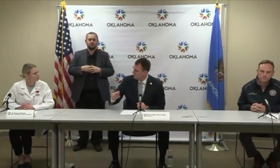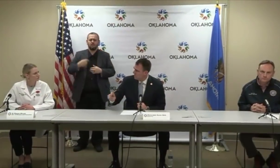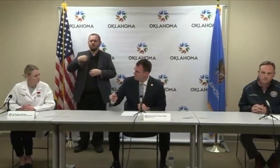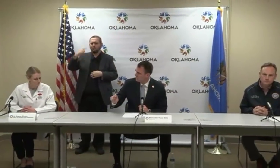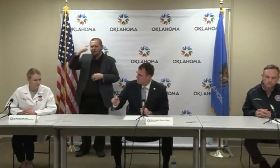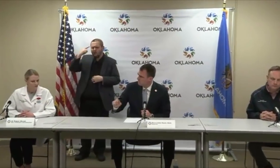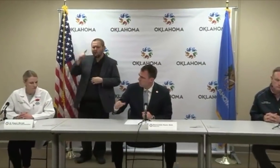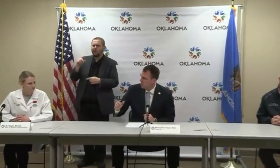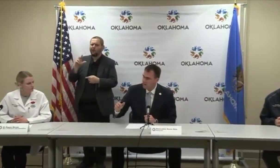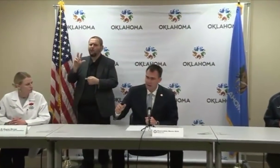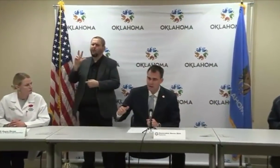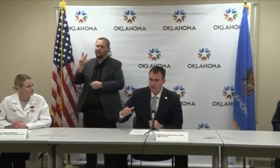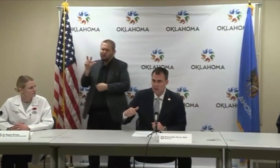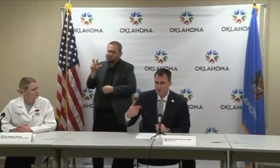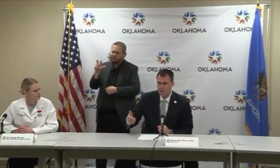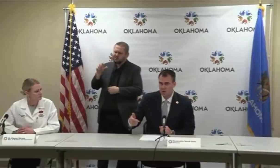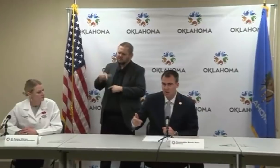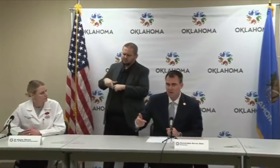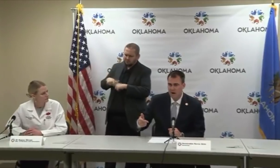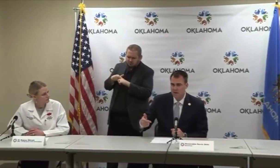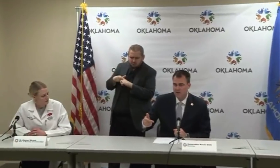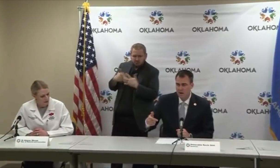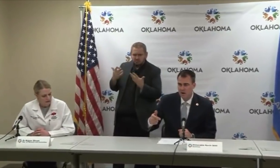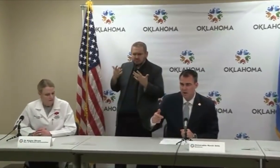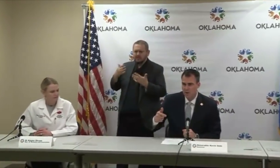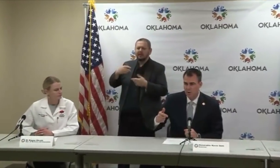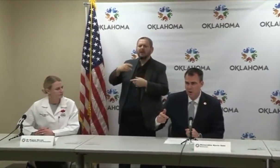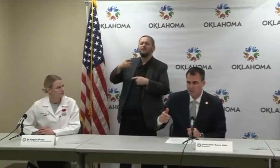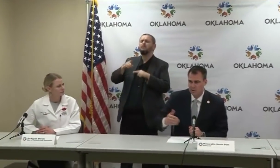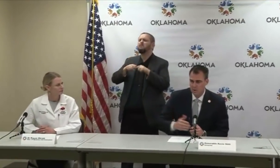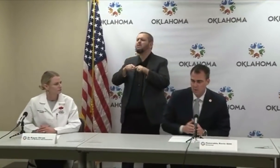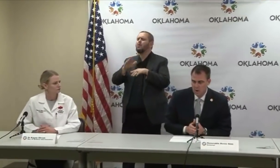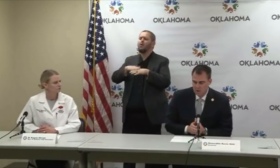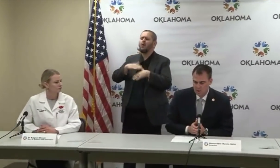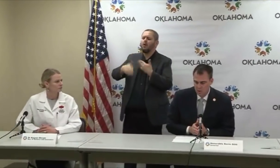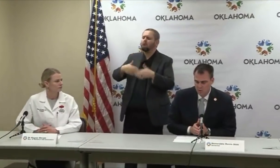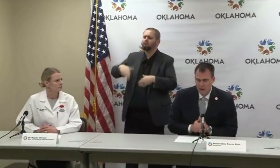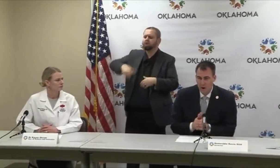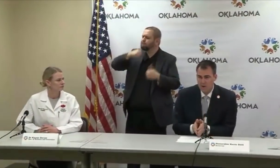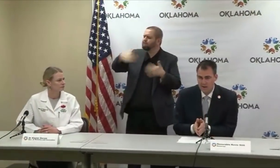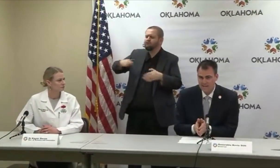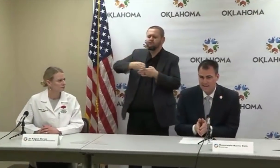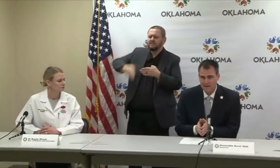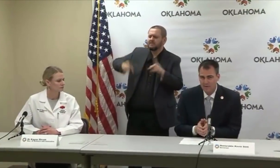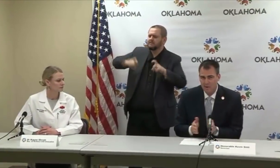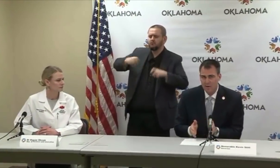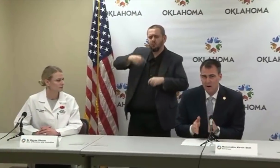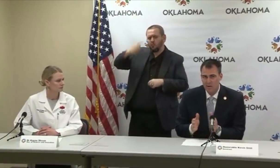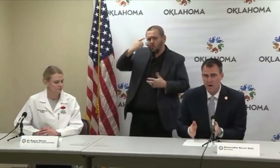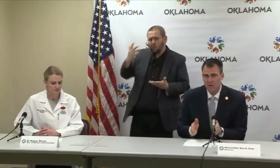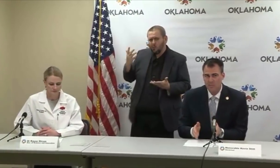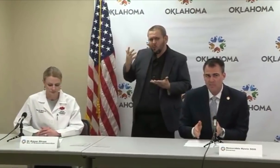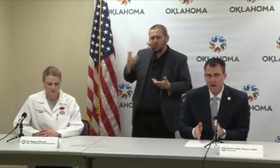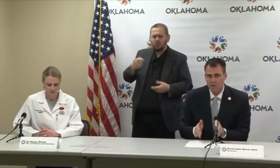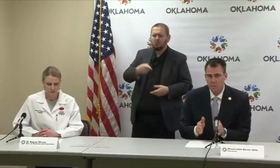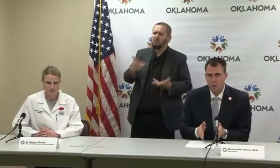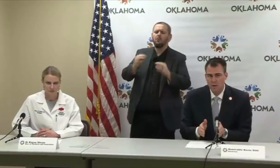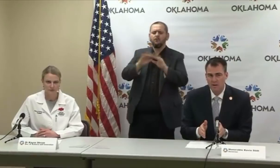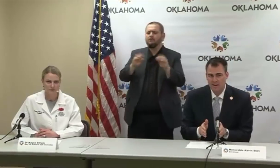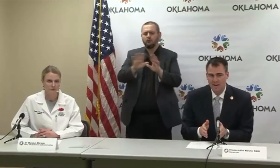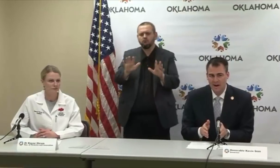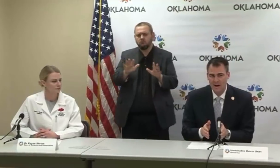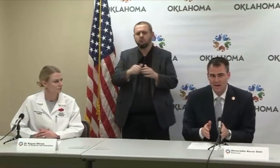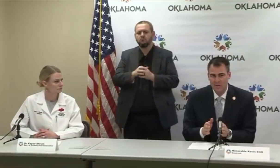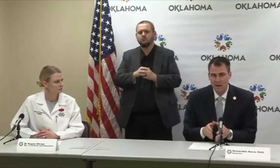pending in the hospitals, and we're waiting. just to clarify your question, so they are tested. If they're in there and the health care providers